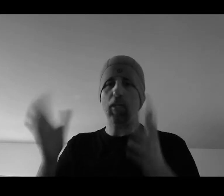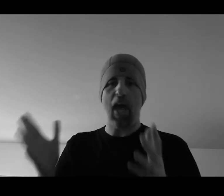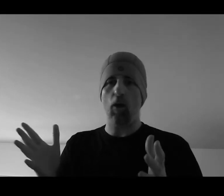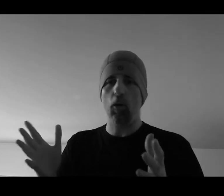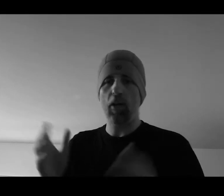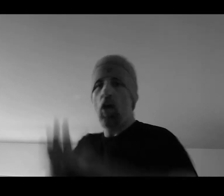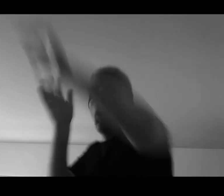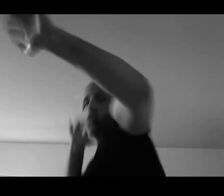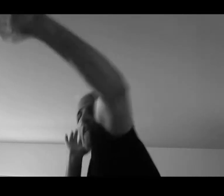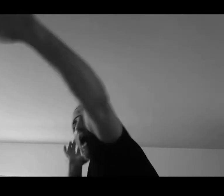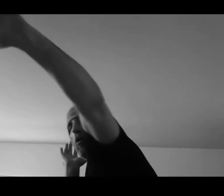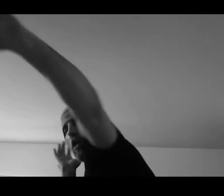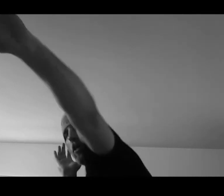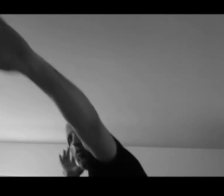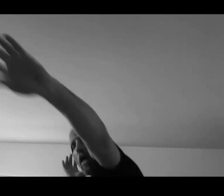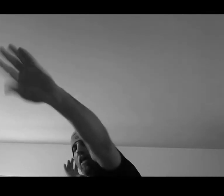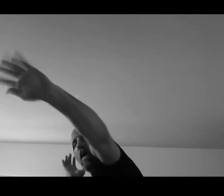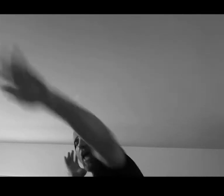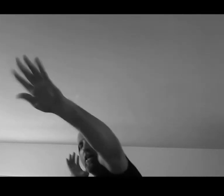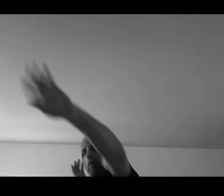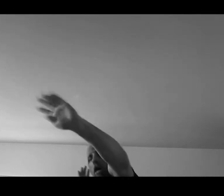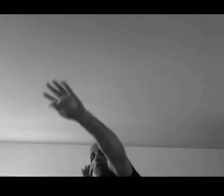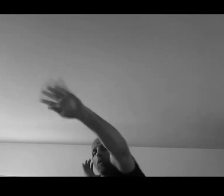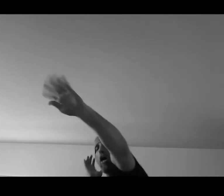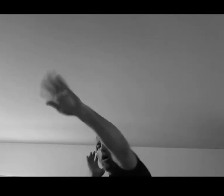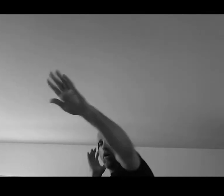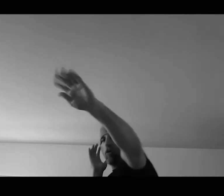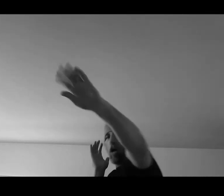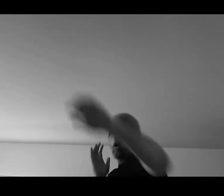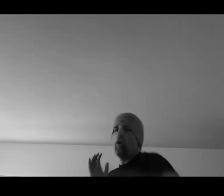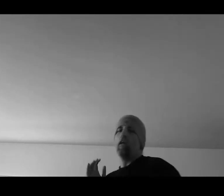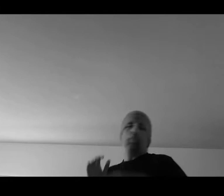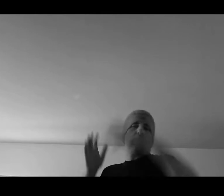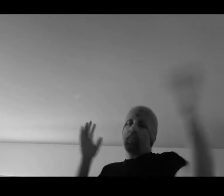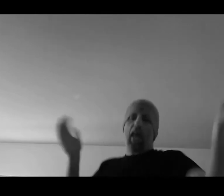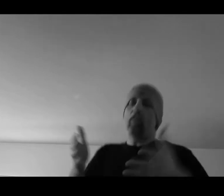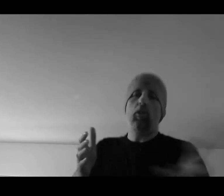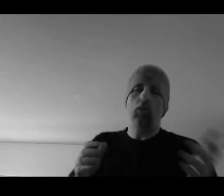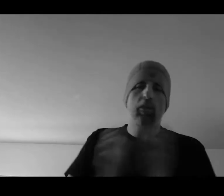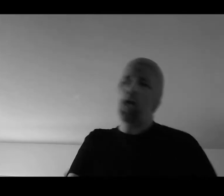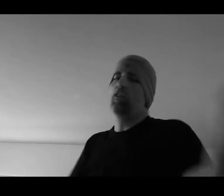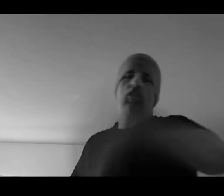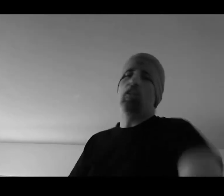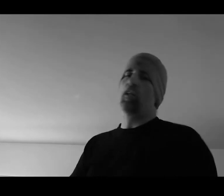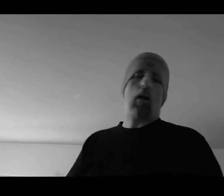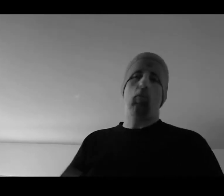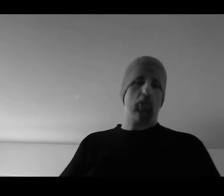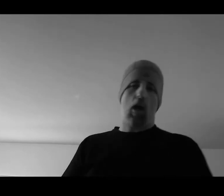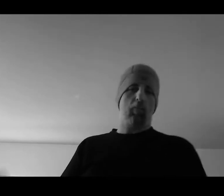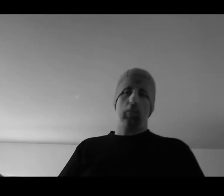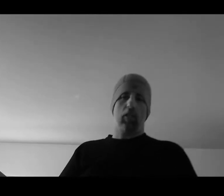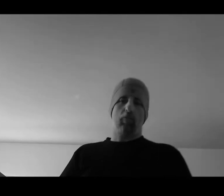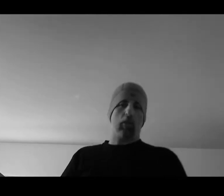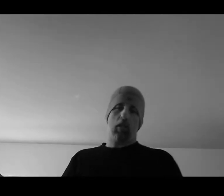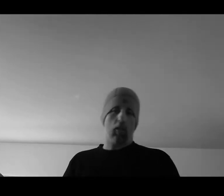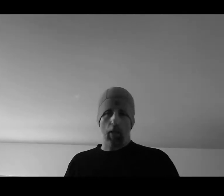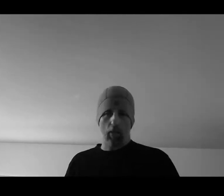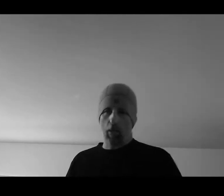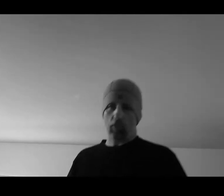coward who's cowering away and I'm going, oh, oh, oh. Anyone doing that, you're just going to come over and talk to them. You're going to fucking kill them anyways, right?